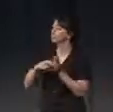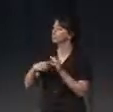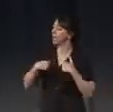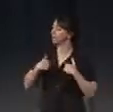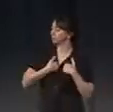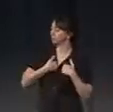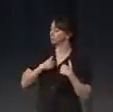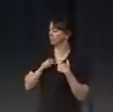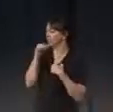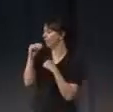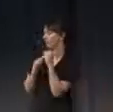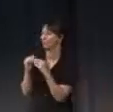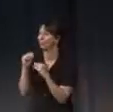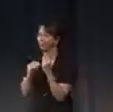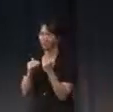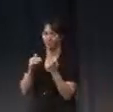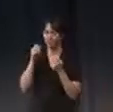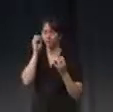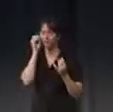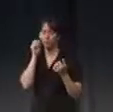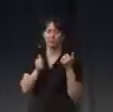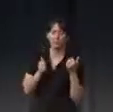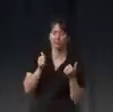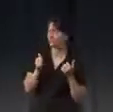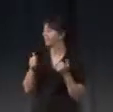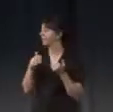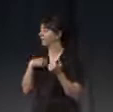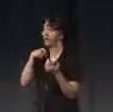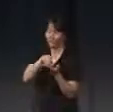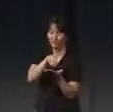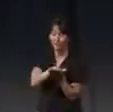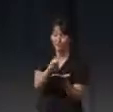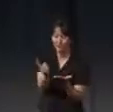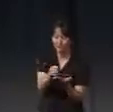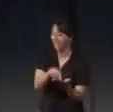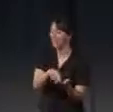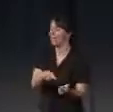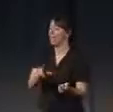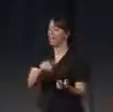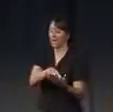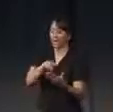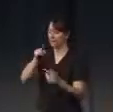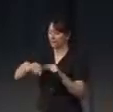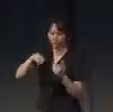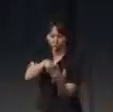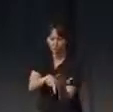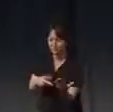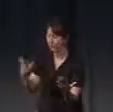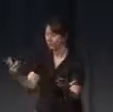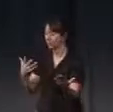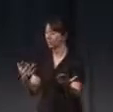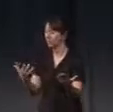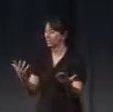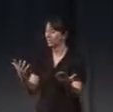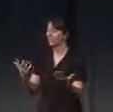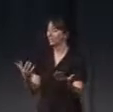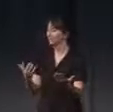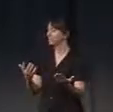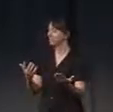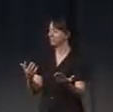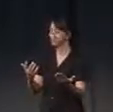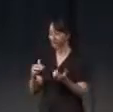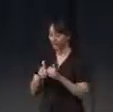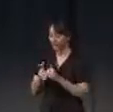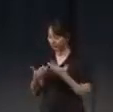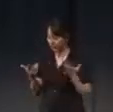Then I wrote something and then I could not read it also. This mean it's kind of a constant access. I don't know how I will manage to handle it, but